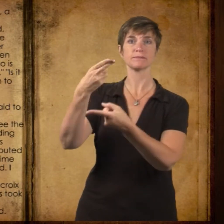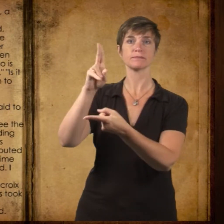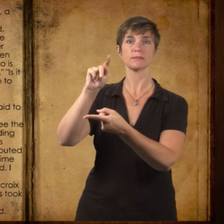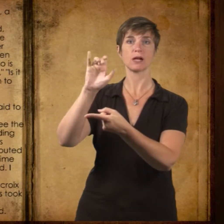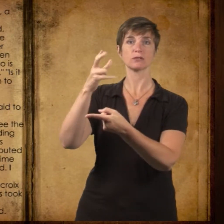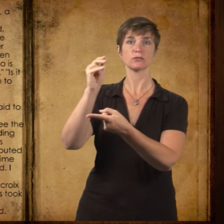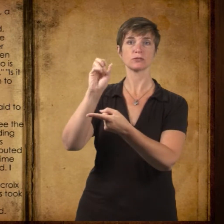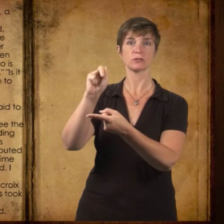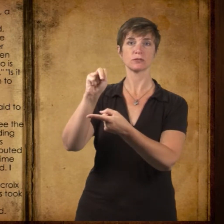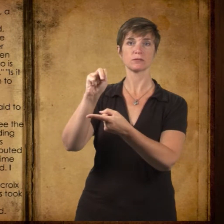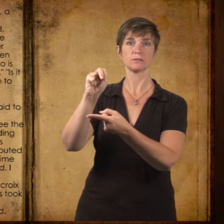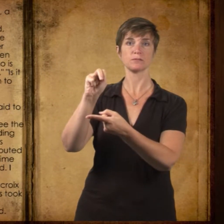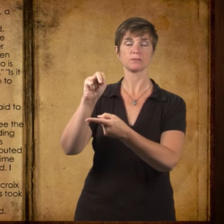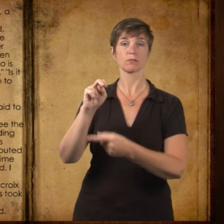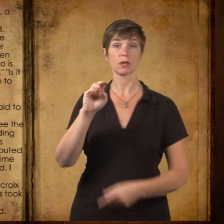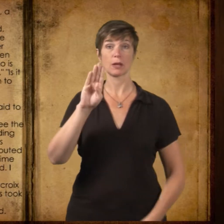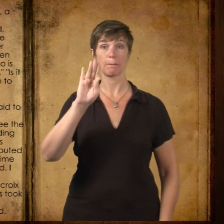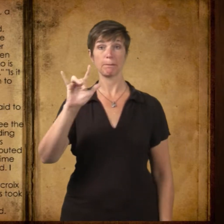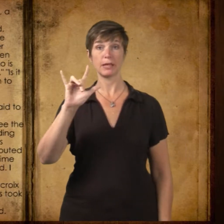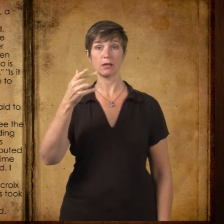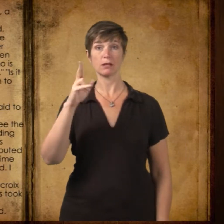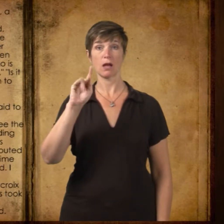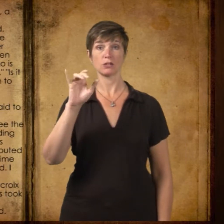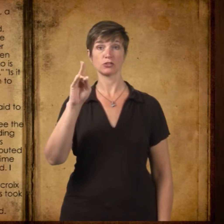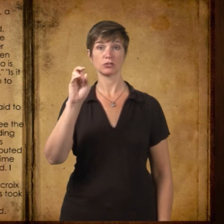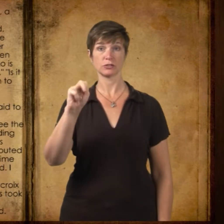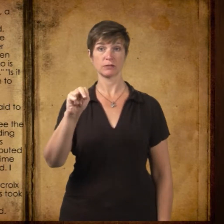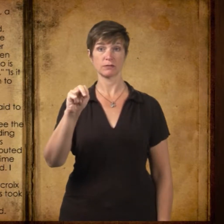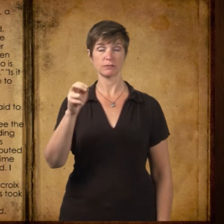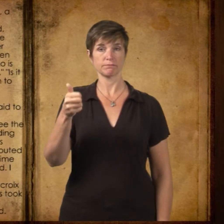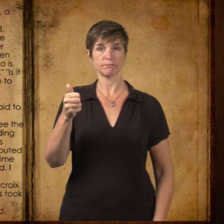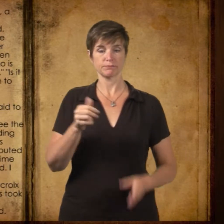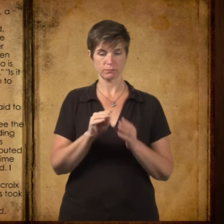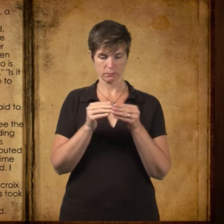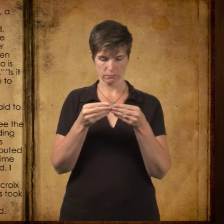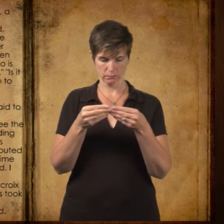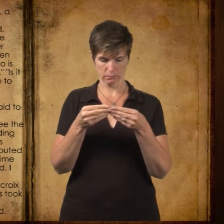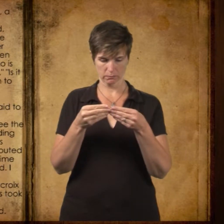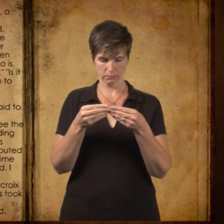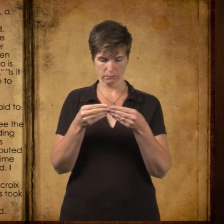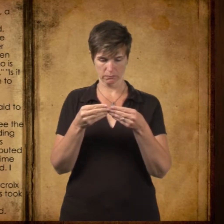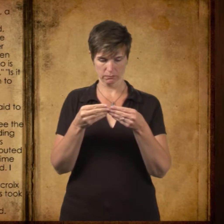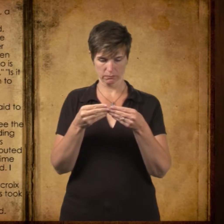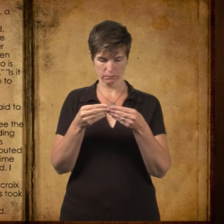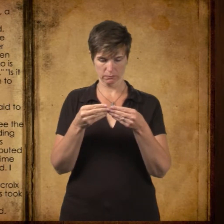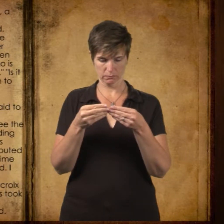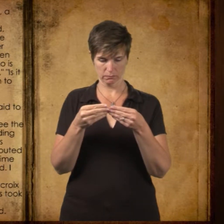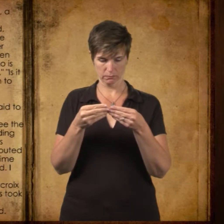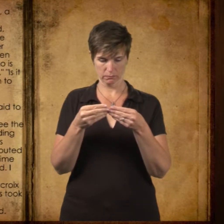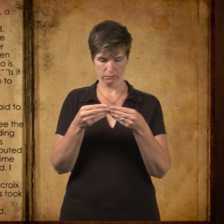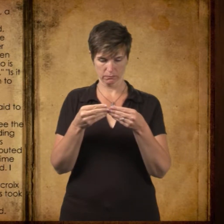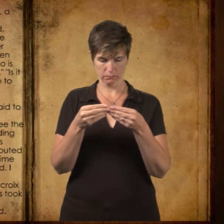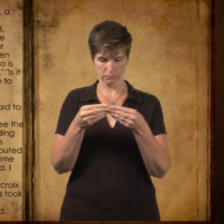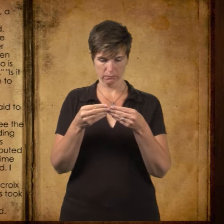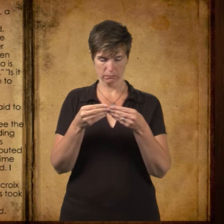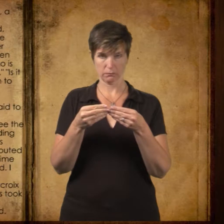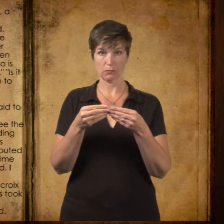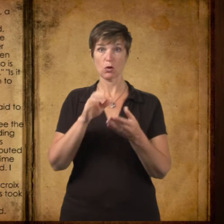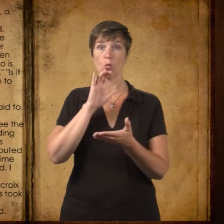Bill Hutchinson was standing quiet, staring down at the paper in his hand. Suddenly, Tessie Hutchinson shouted to